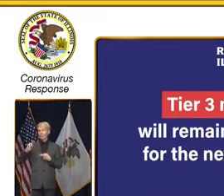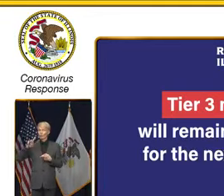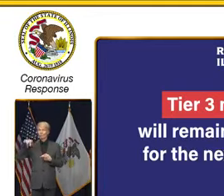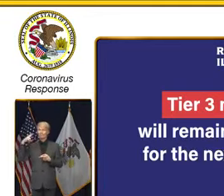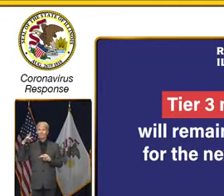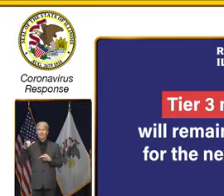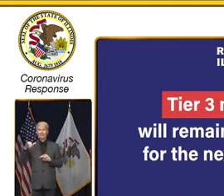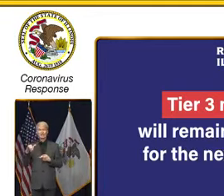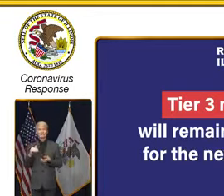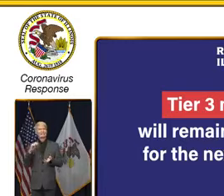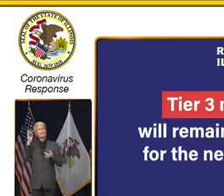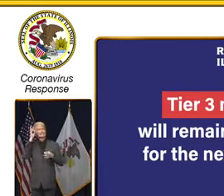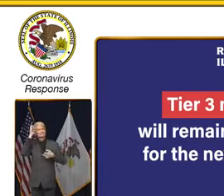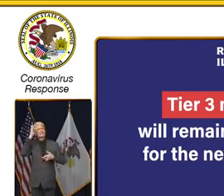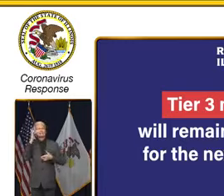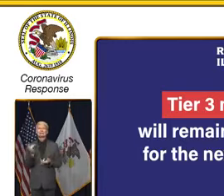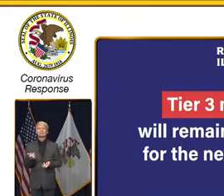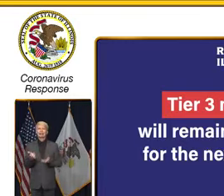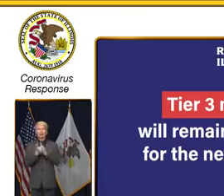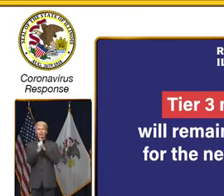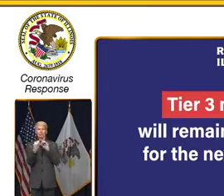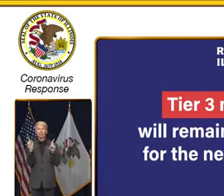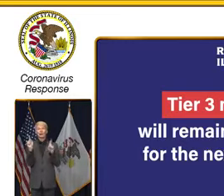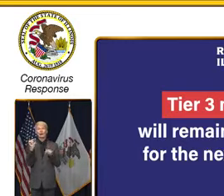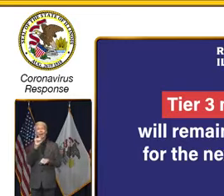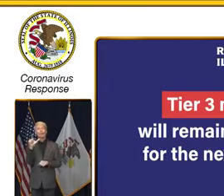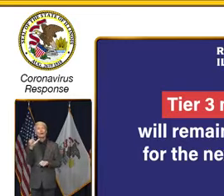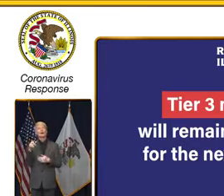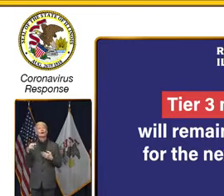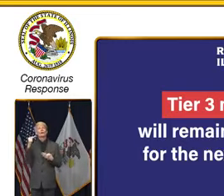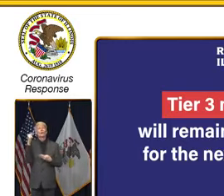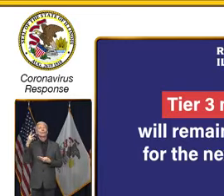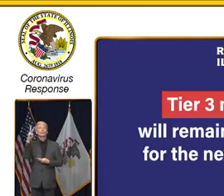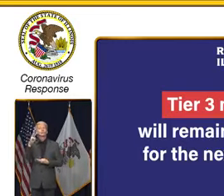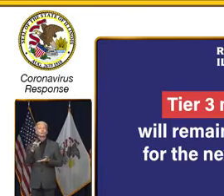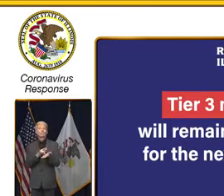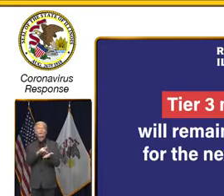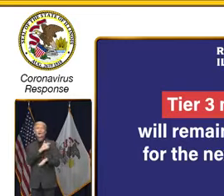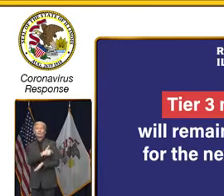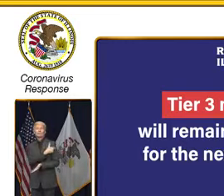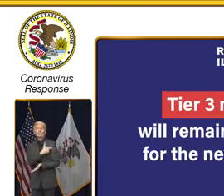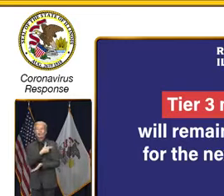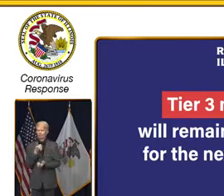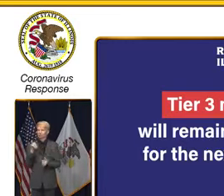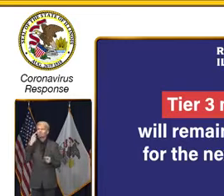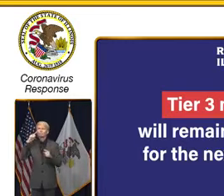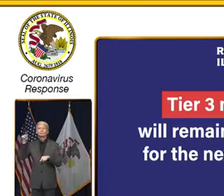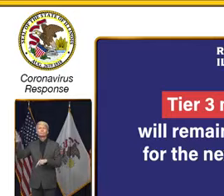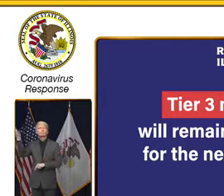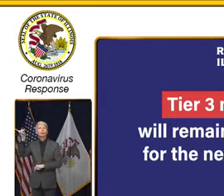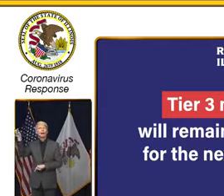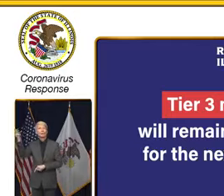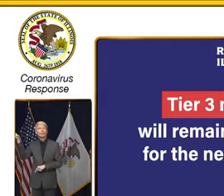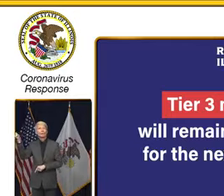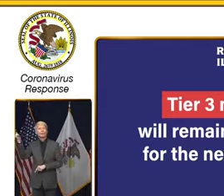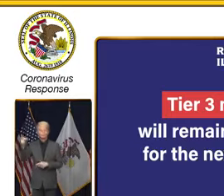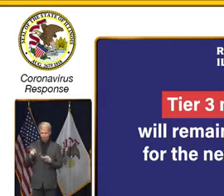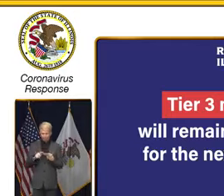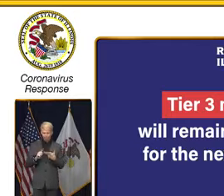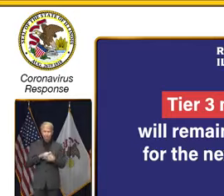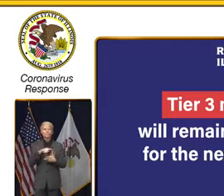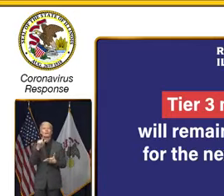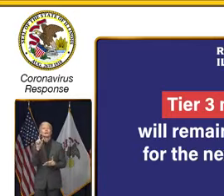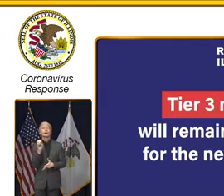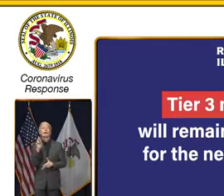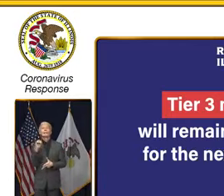disease experts based at Illinois' own Northwestern Medicine, agrees with Dr. Fauci. So does Dr. Emily